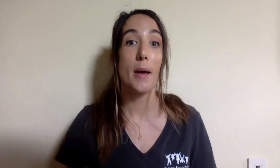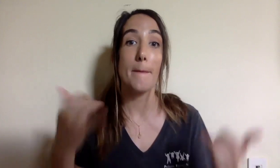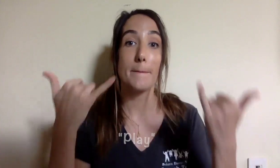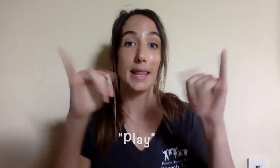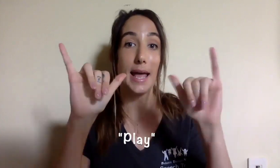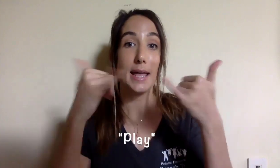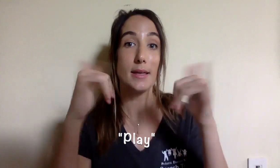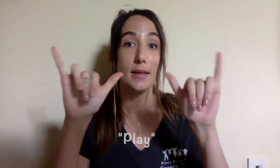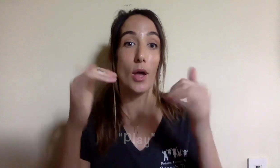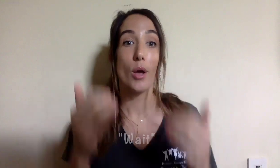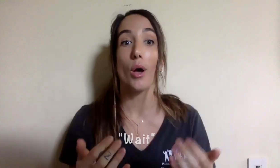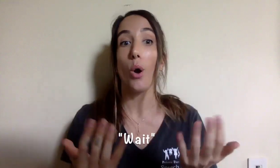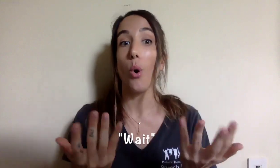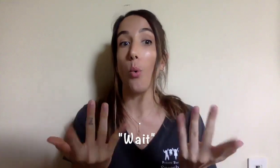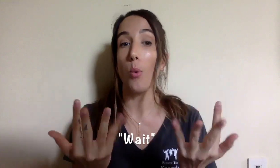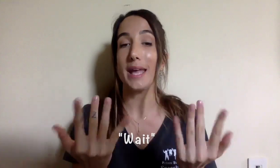play, wait,